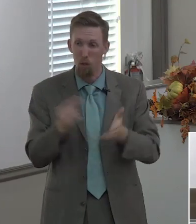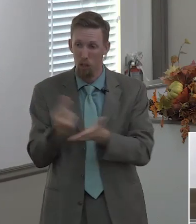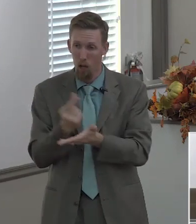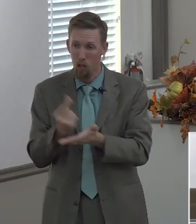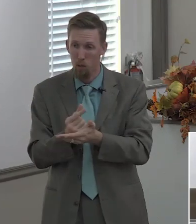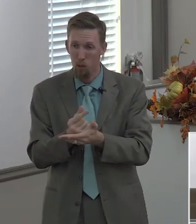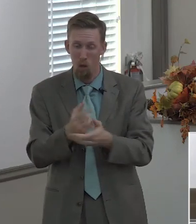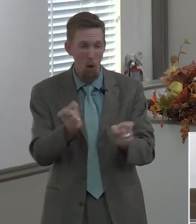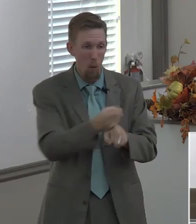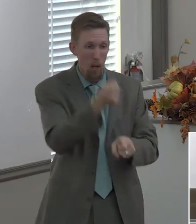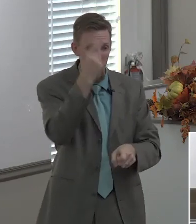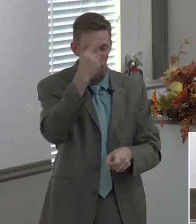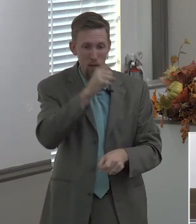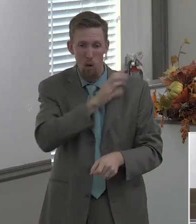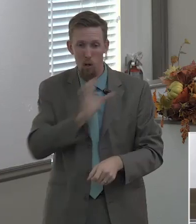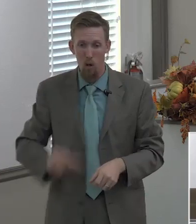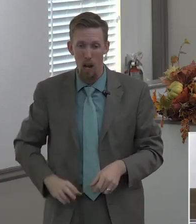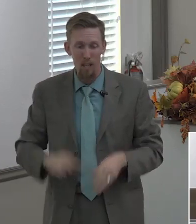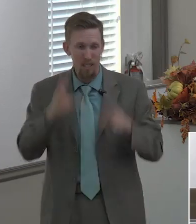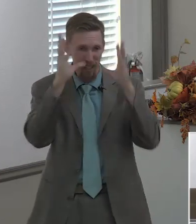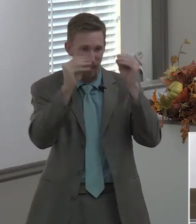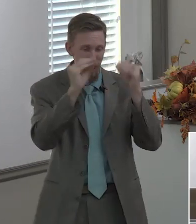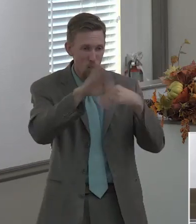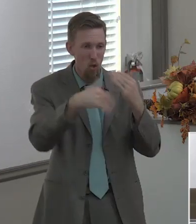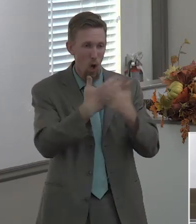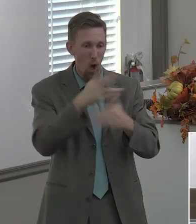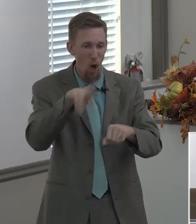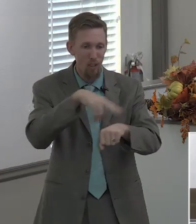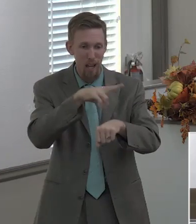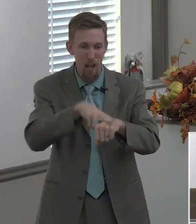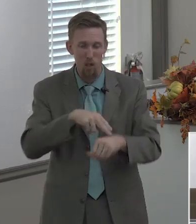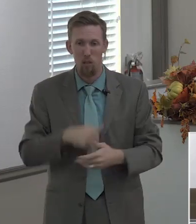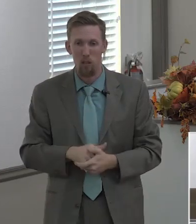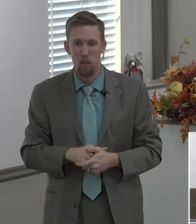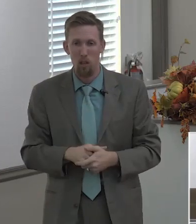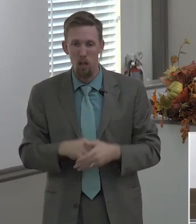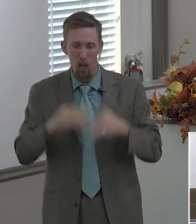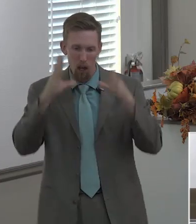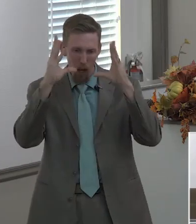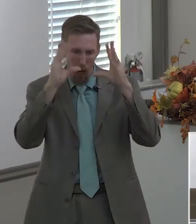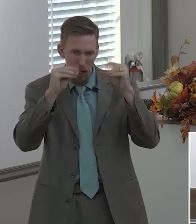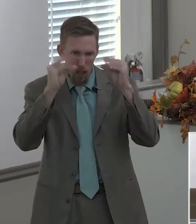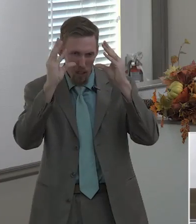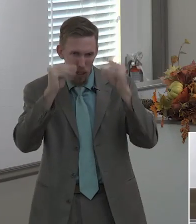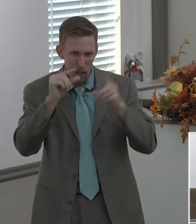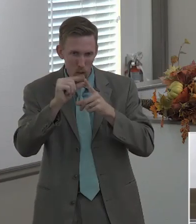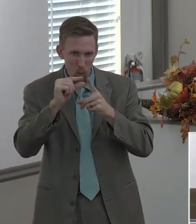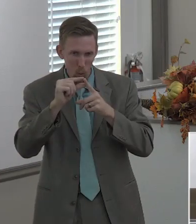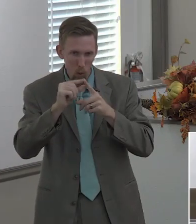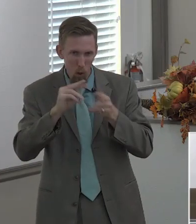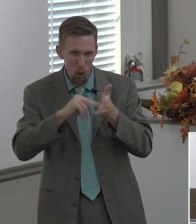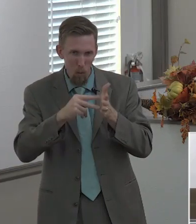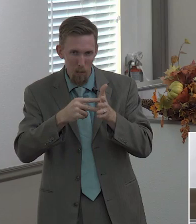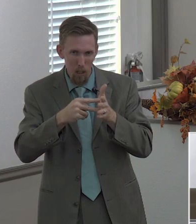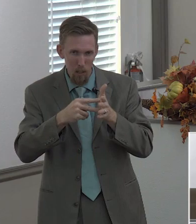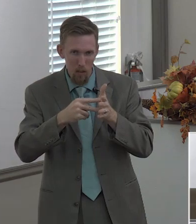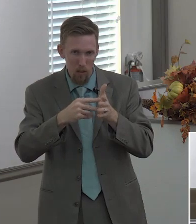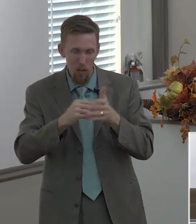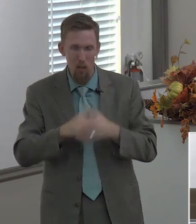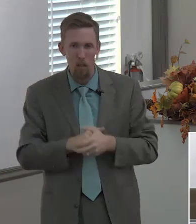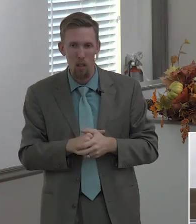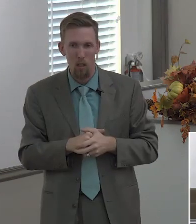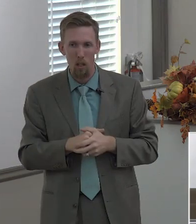that that it says go out and teach all nations but that word teach that that particular